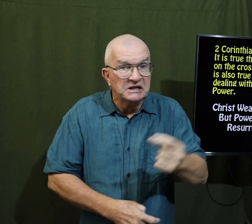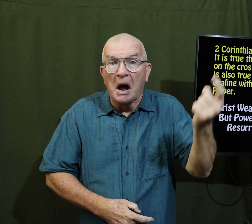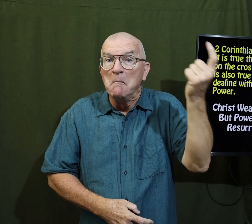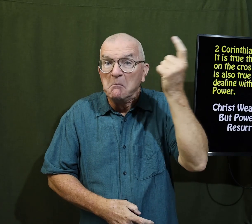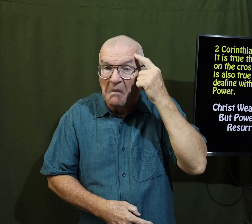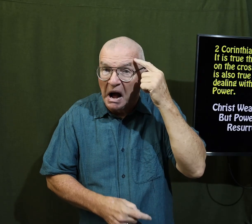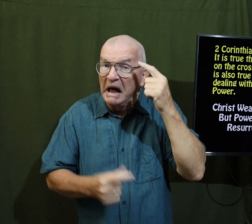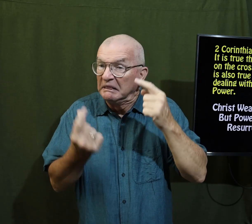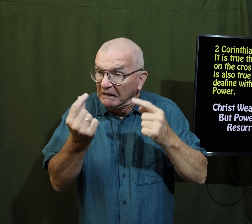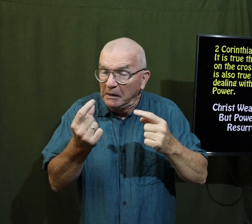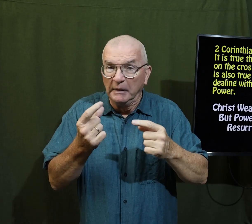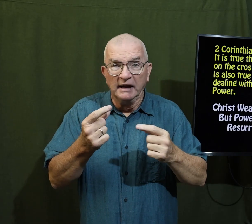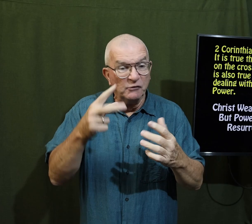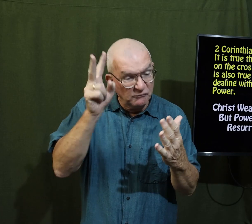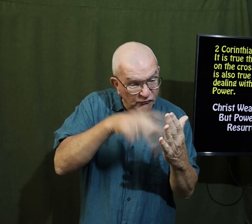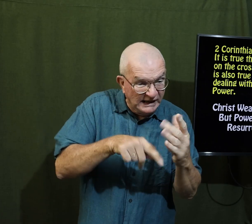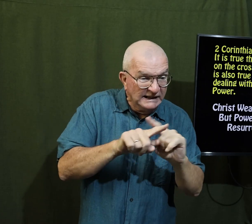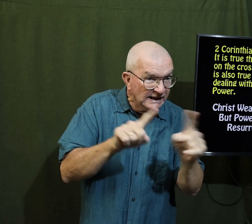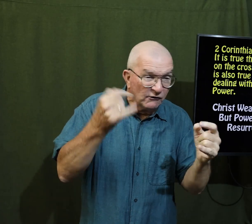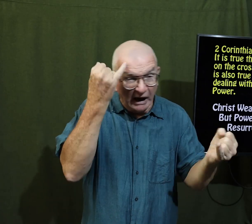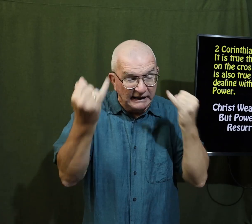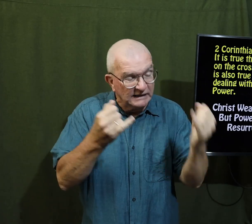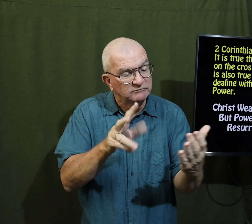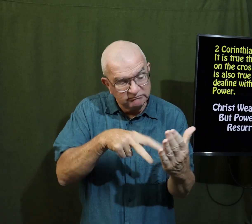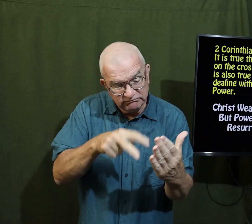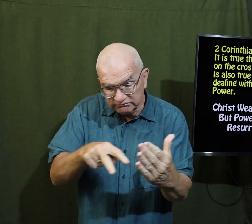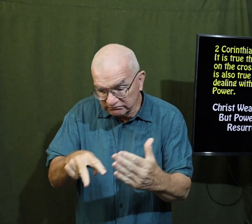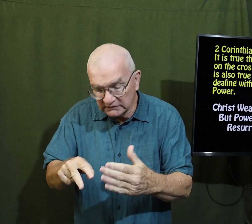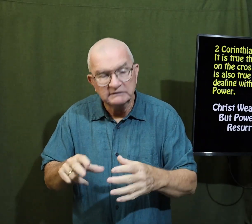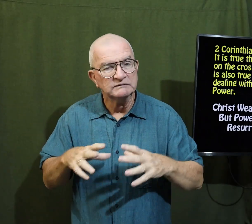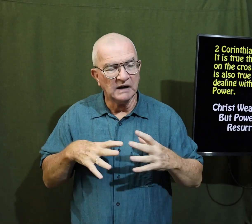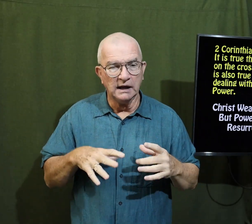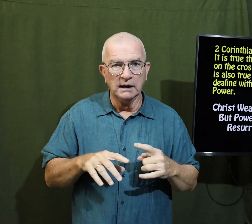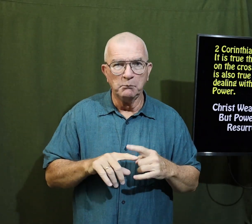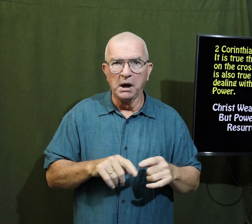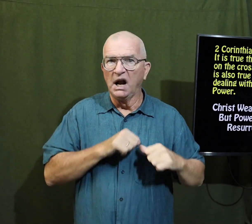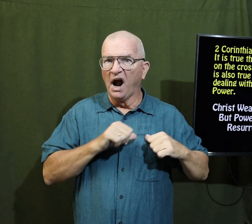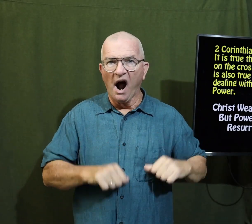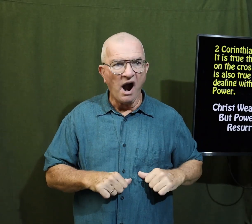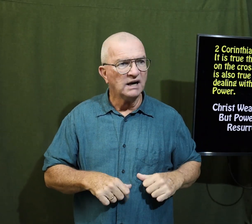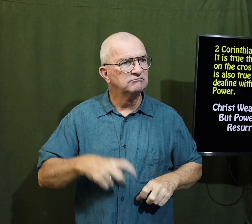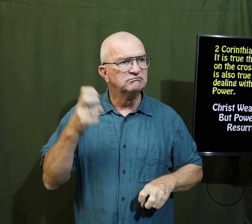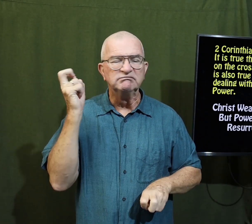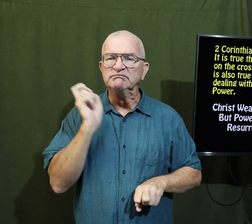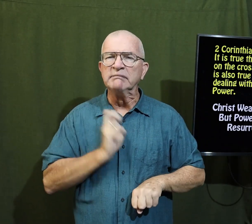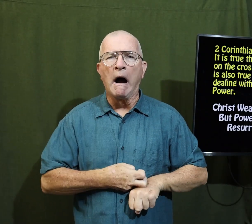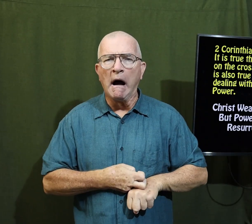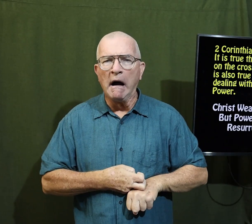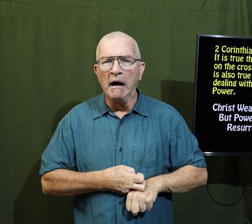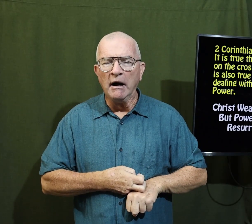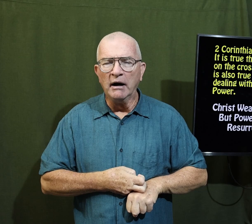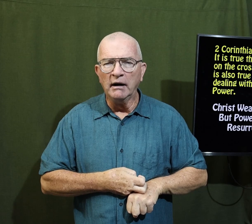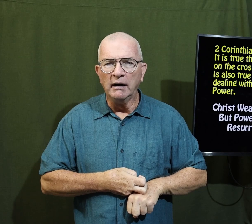maybe we can change our mind a little bit we can read different ideas but our heart is hard